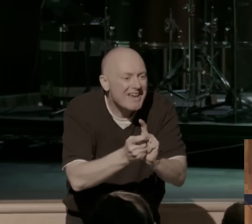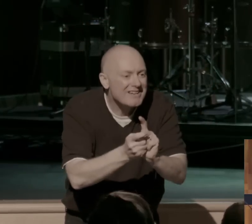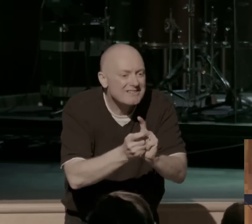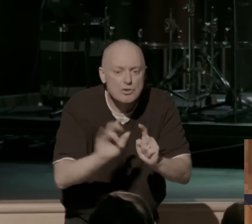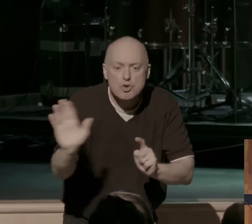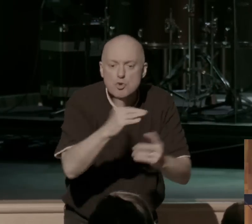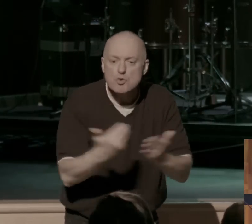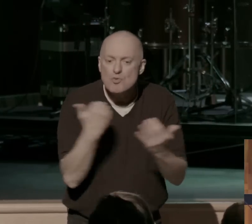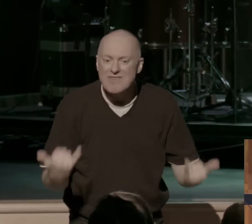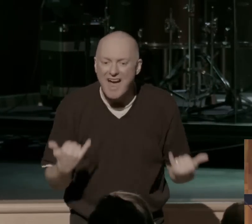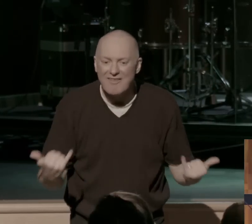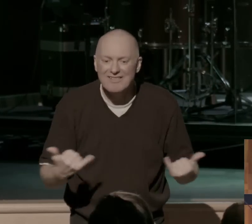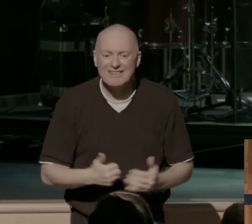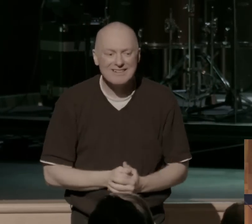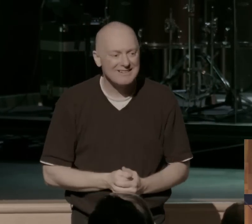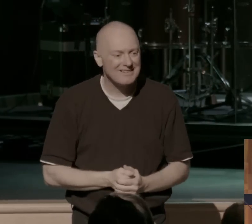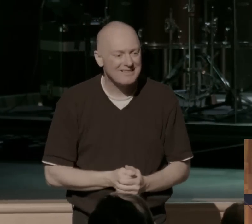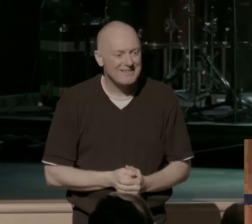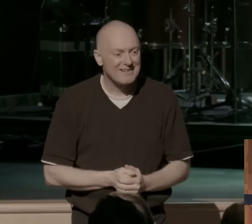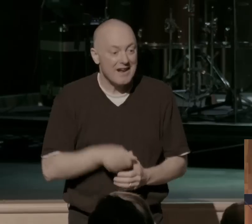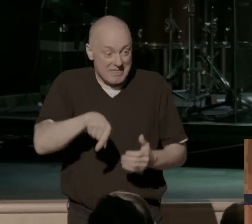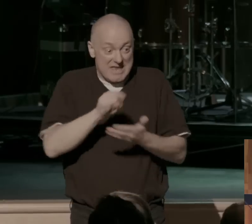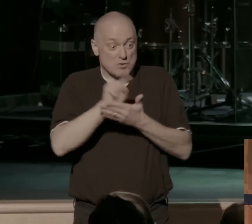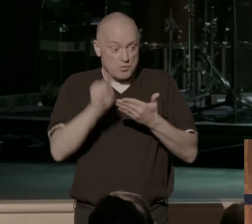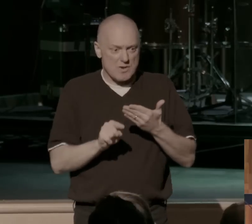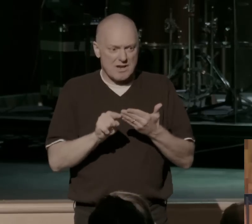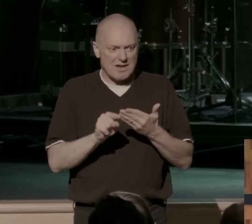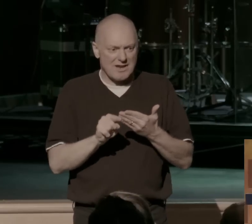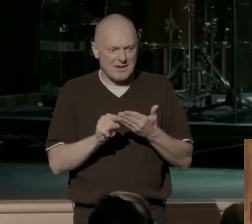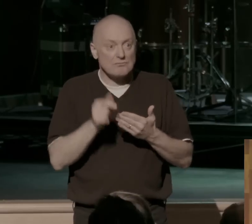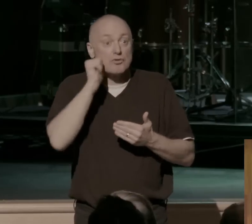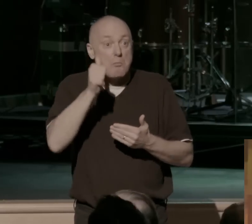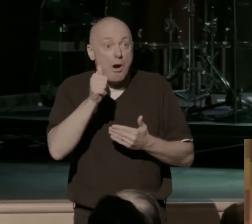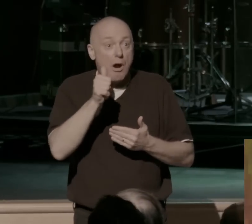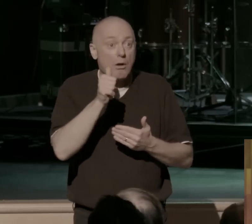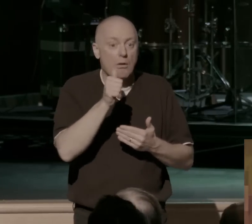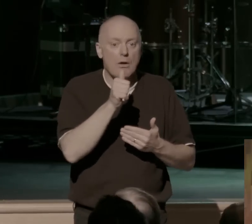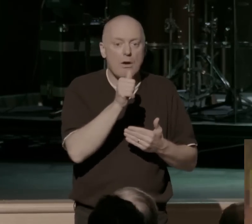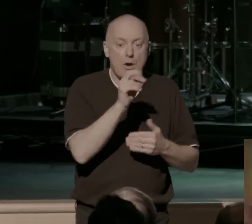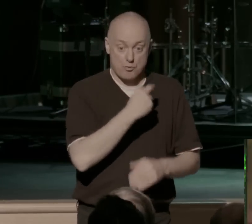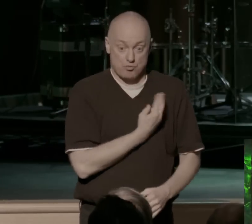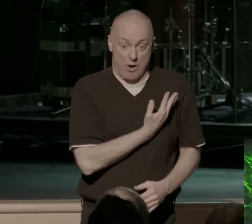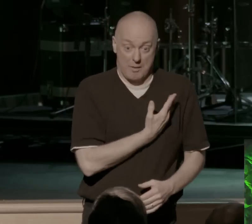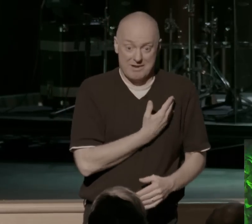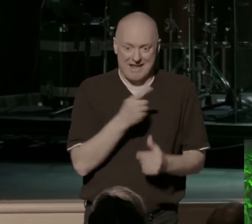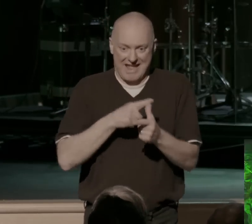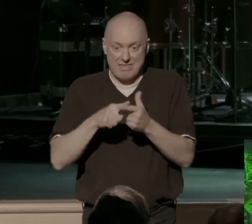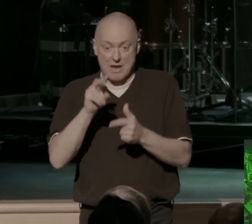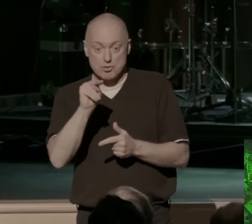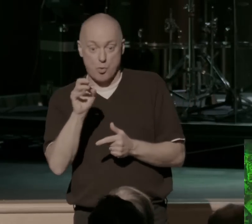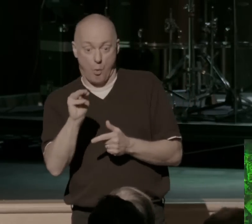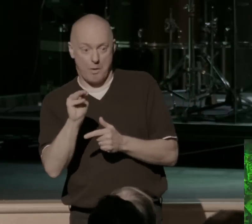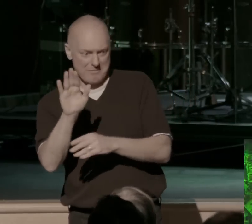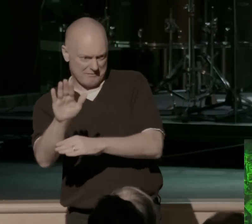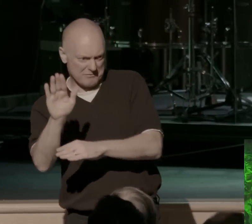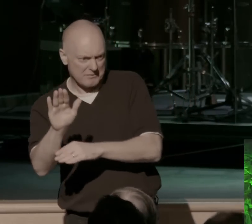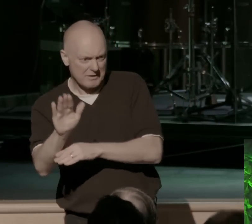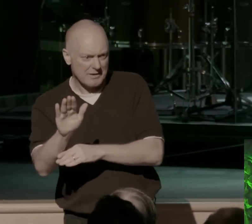And this weekend, you're going to hear Robbie and Norm preach. And my guess is, man, they are going to touch in on sin in your heart. And then they're going to